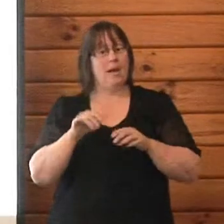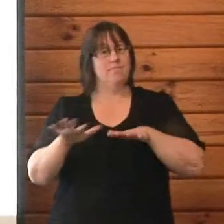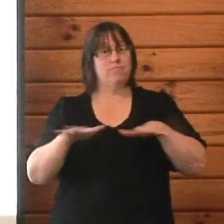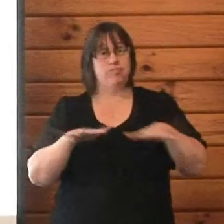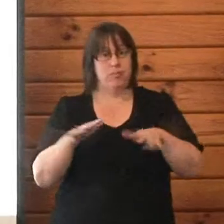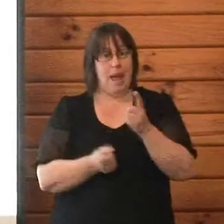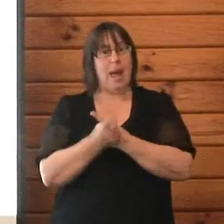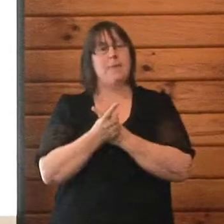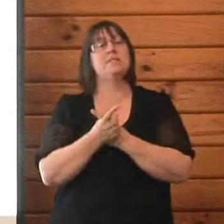communities stronger.